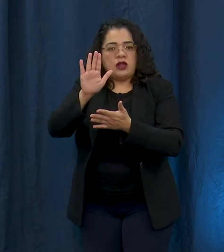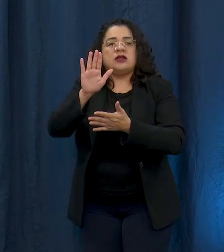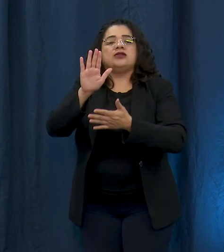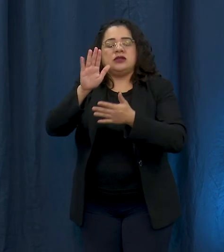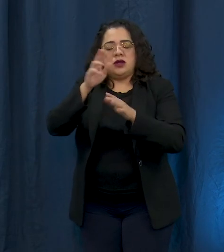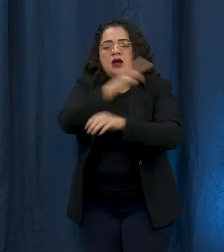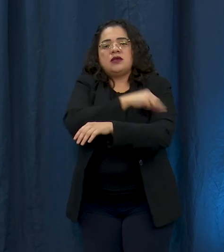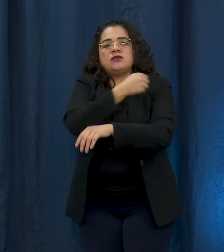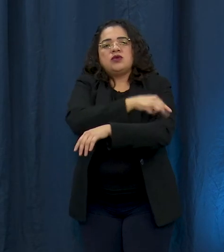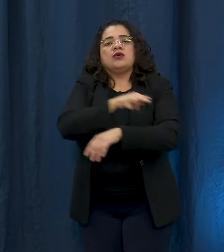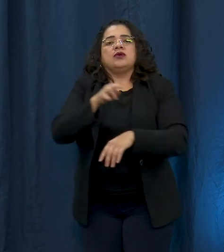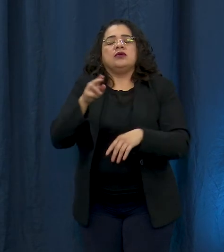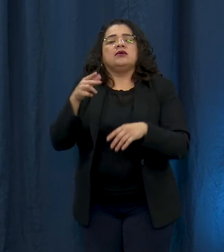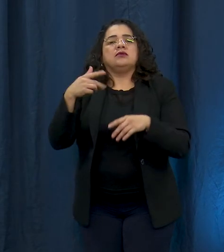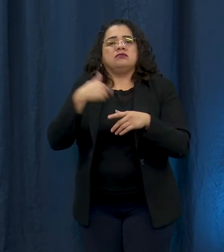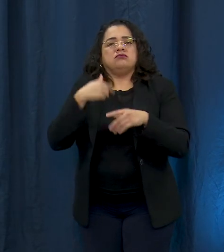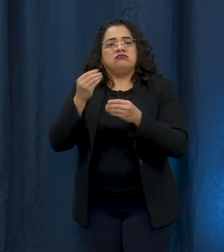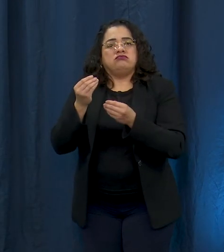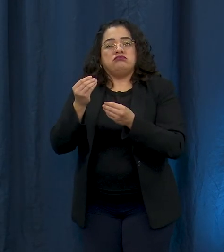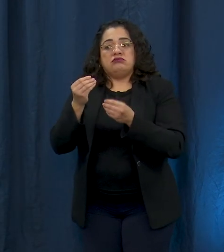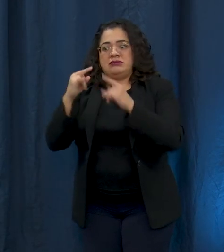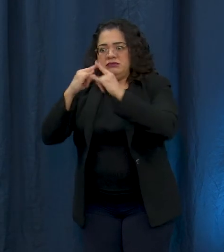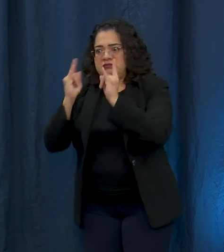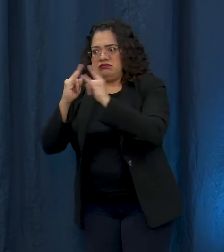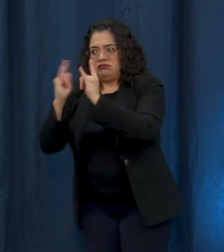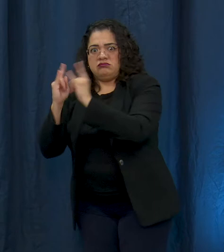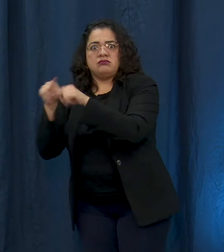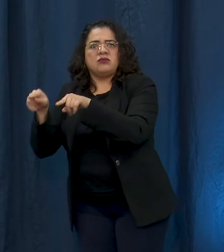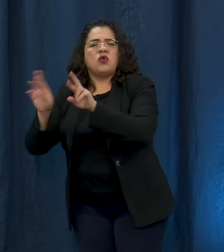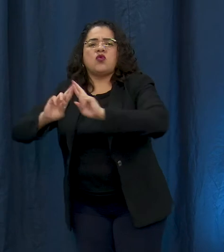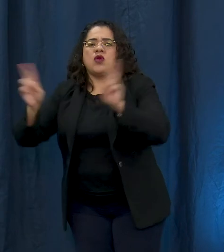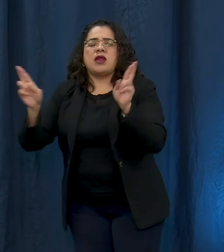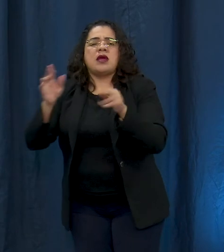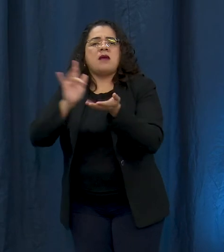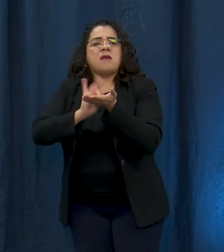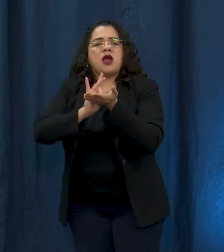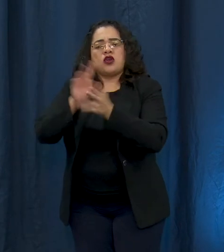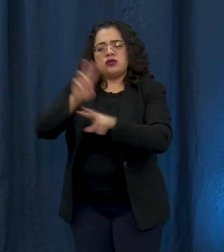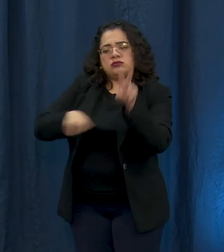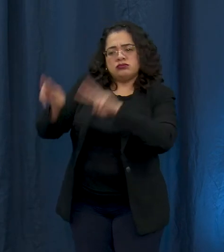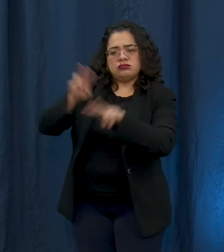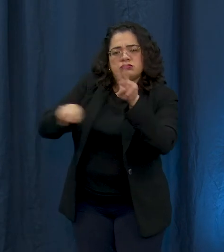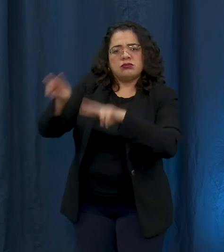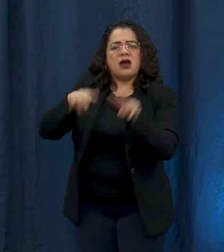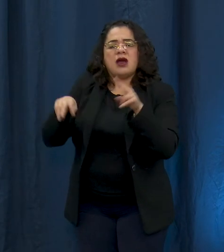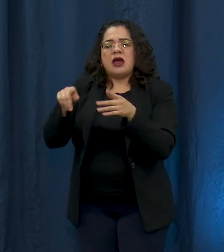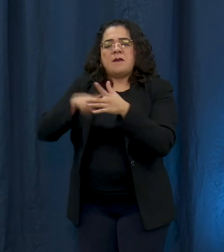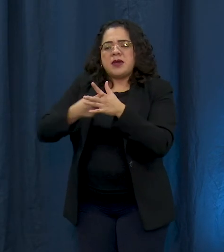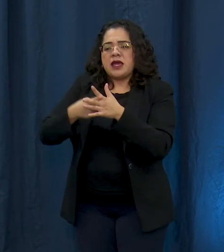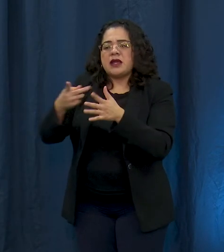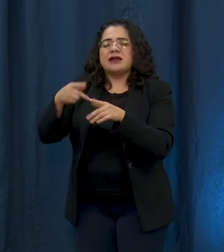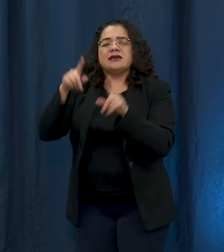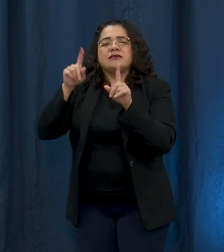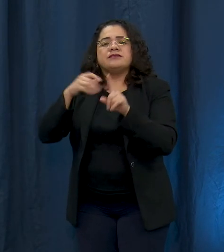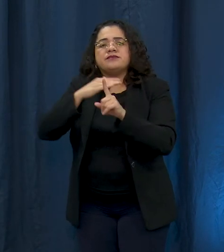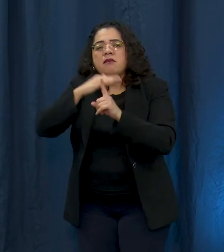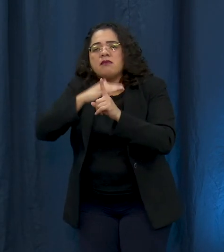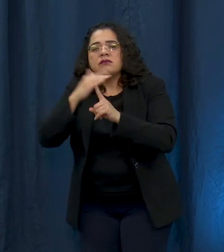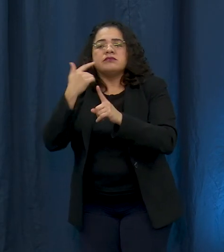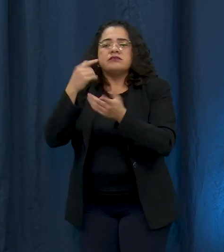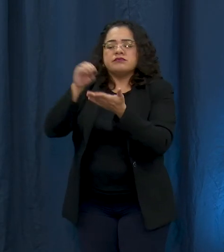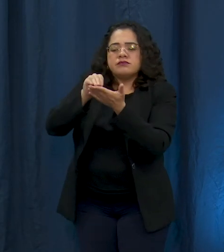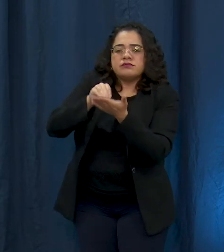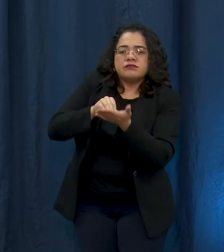are providing medical and in those tents they are providing medical assessments and triage for individuals displaying mild to moderate